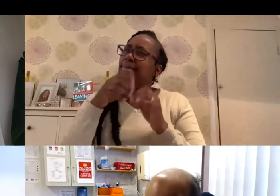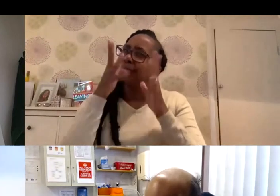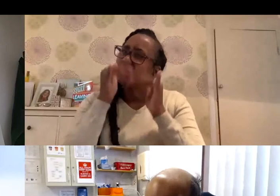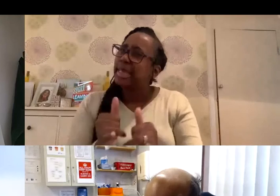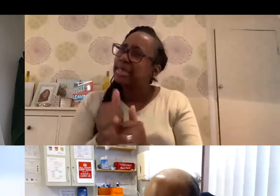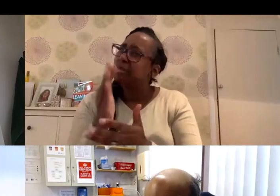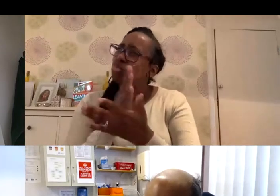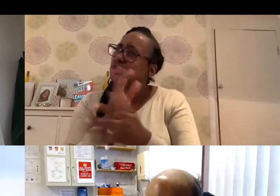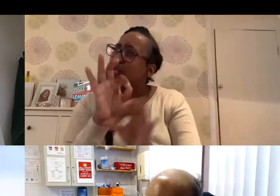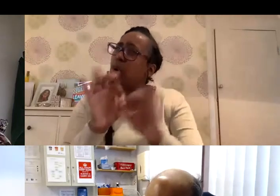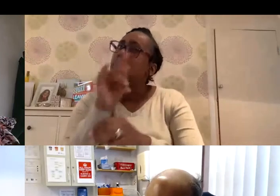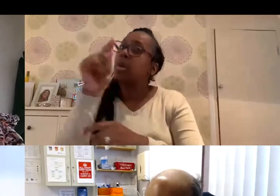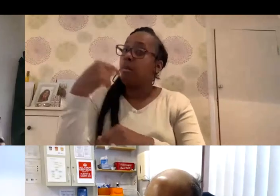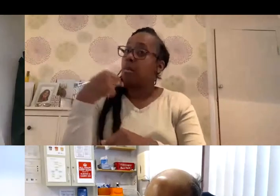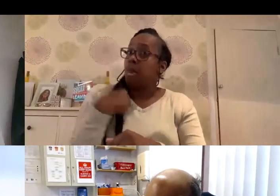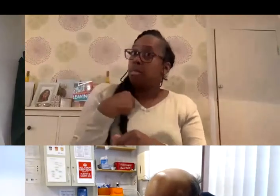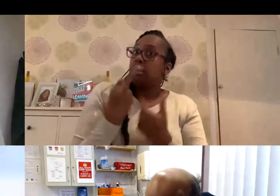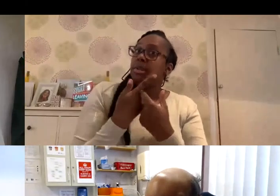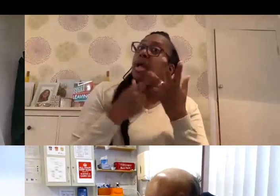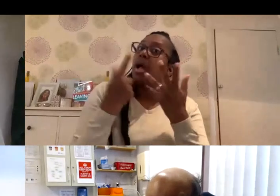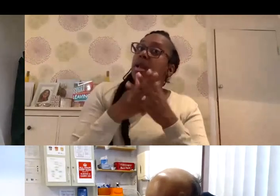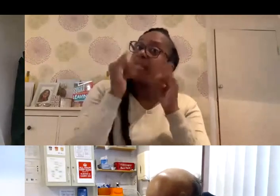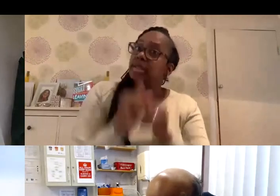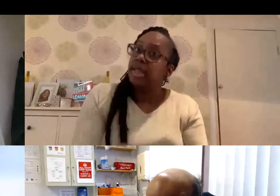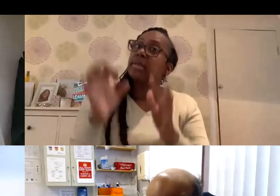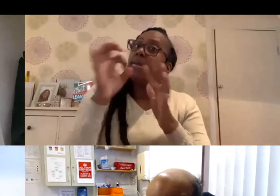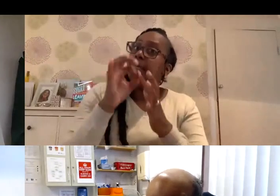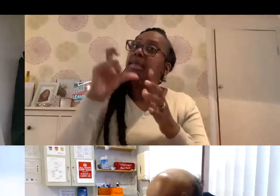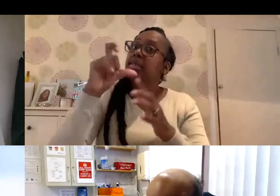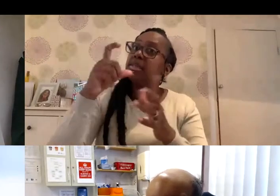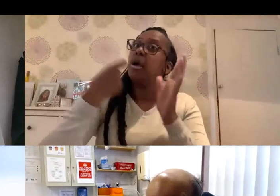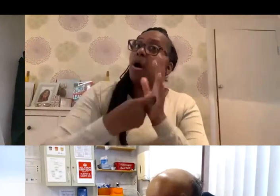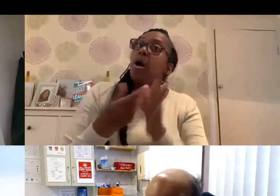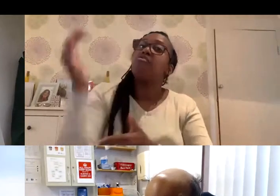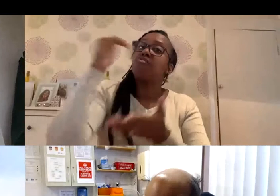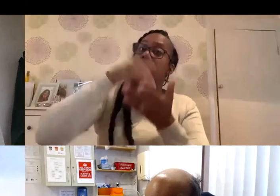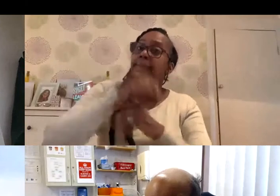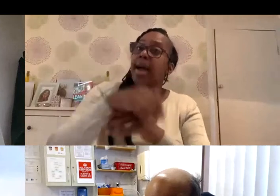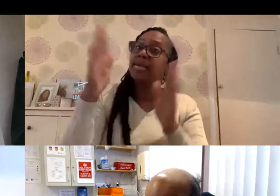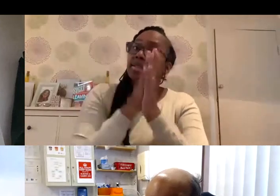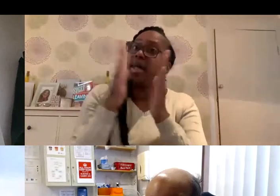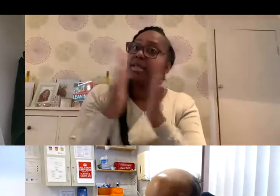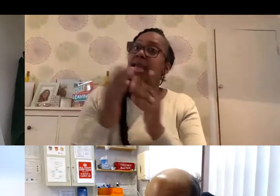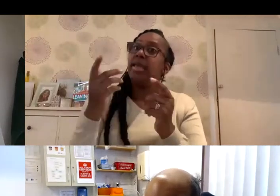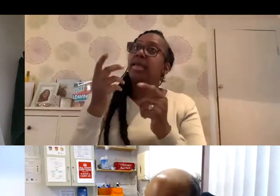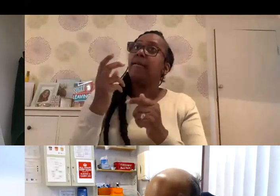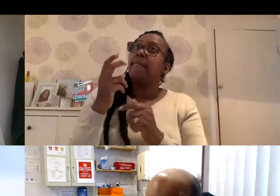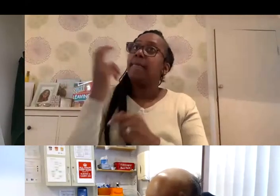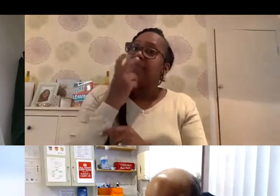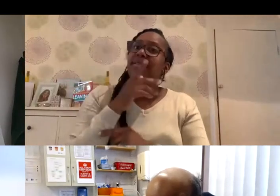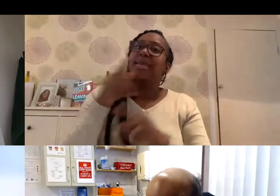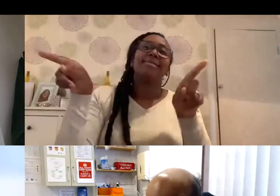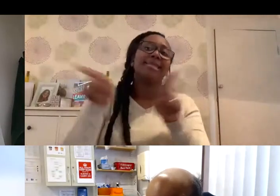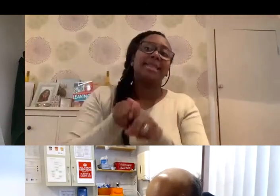So I did a postal test of the PCR, which came back Sunday evening, that it was positive still.